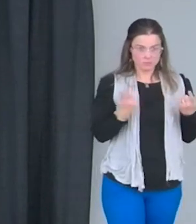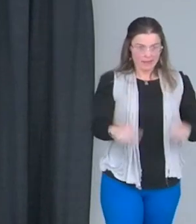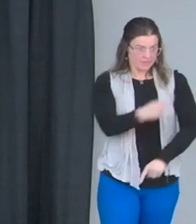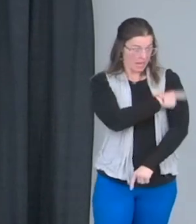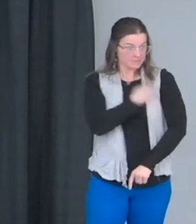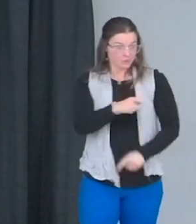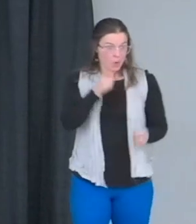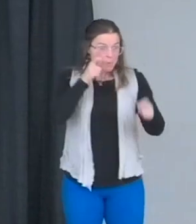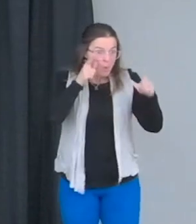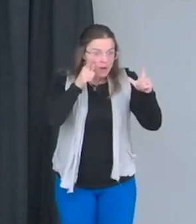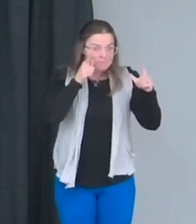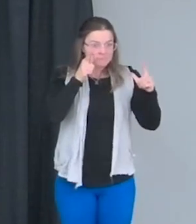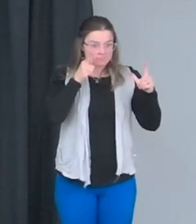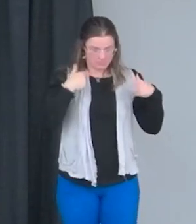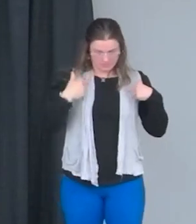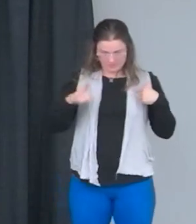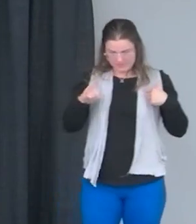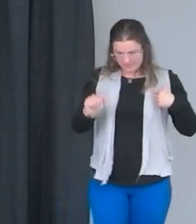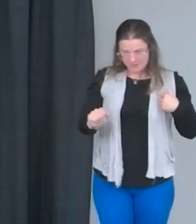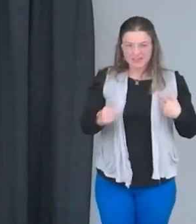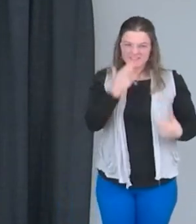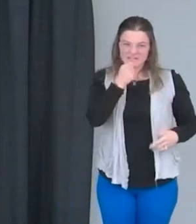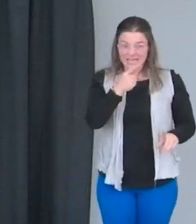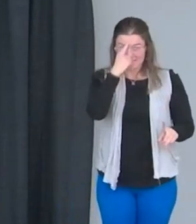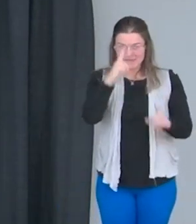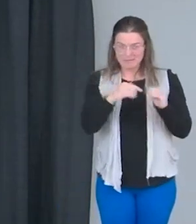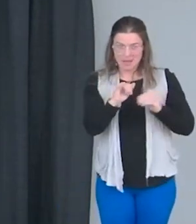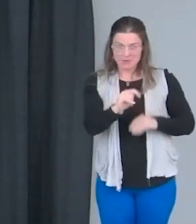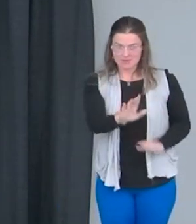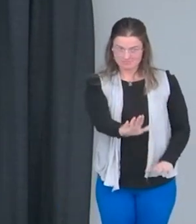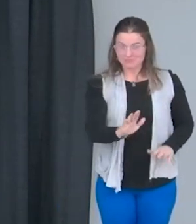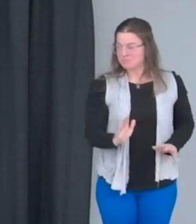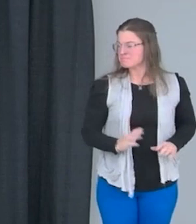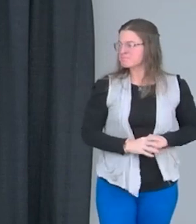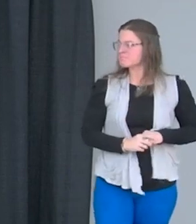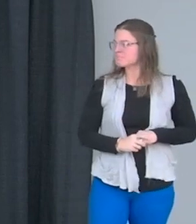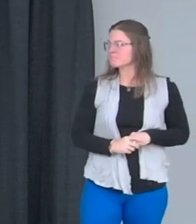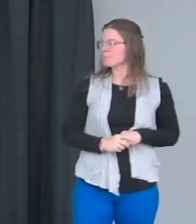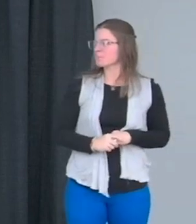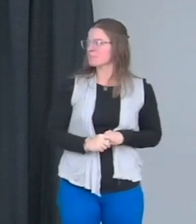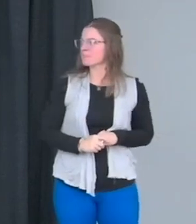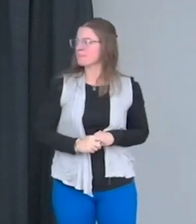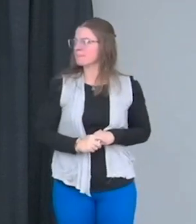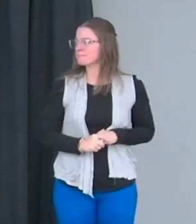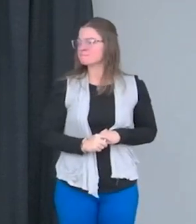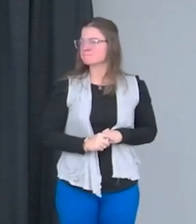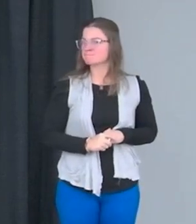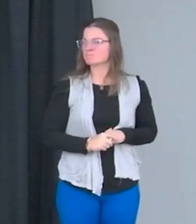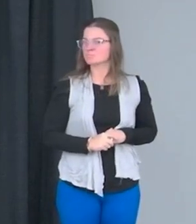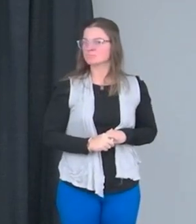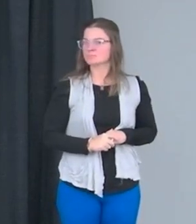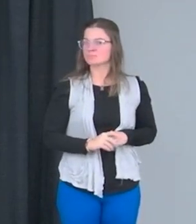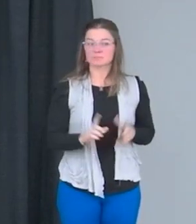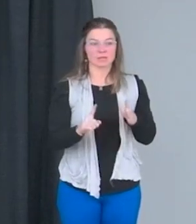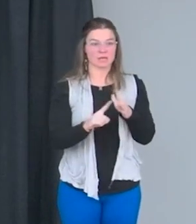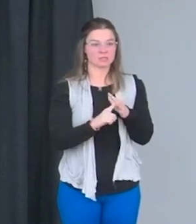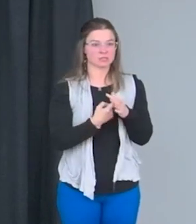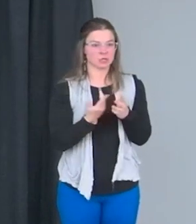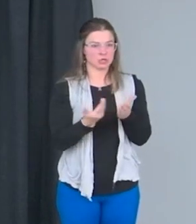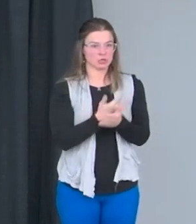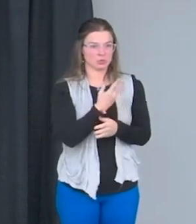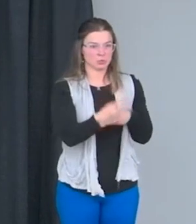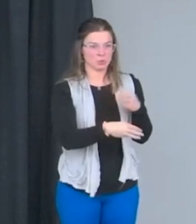It's funny when I think about that term, I'll tell you a little bit, but I entered a new world that I had no